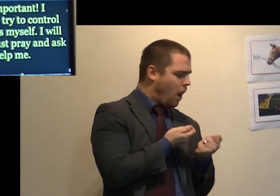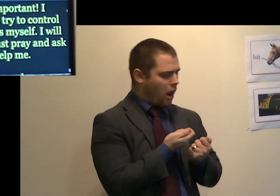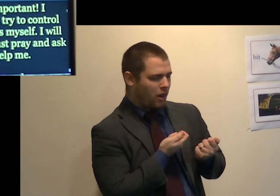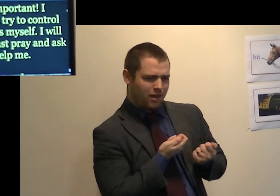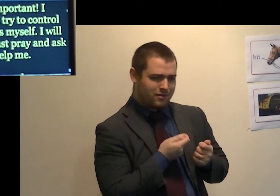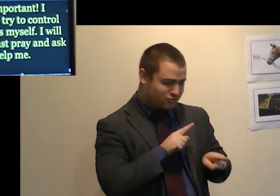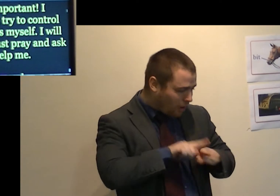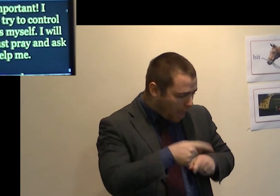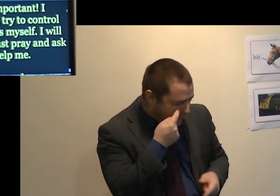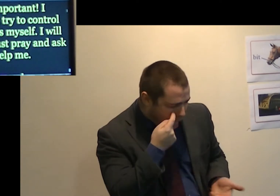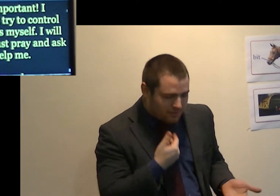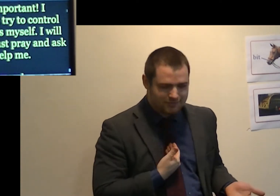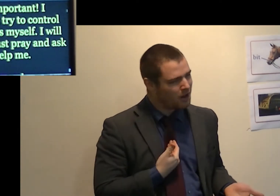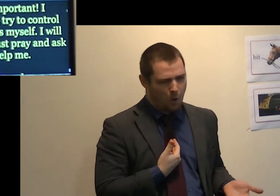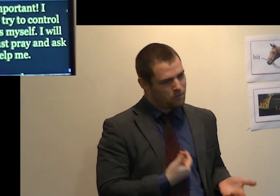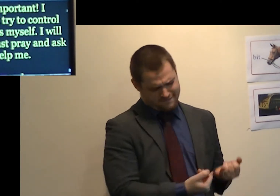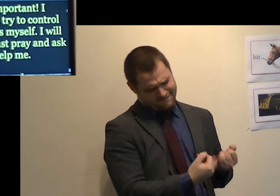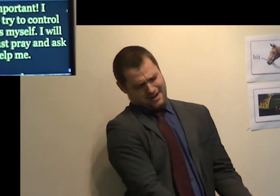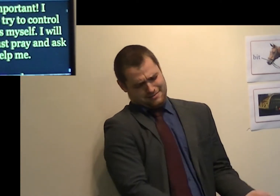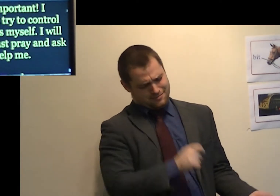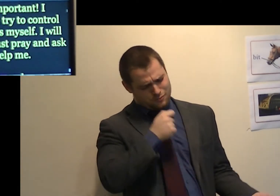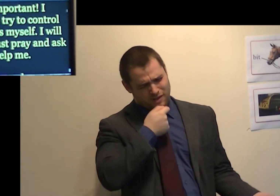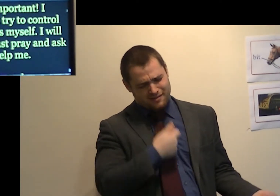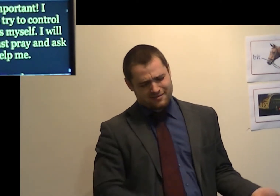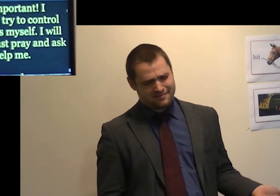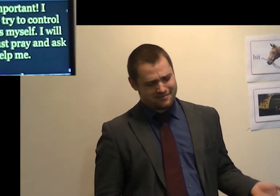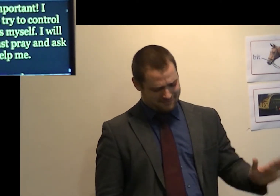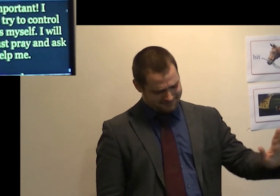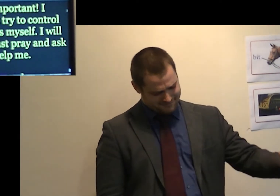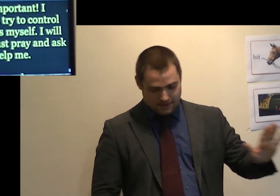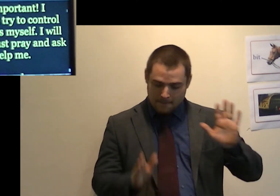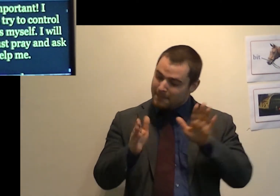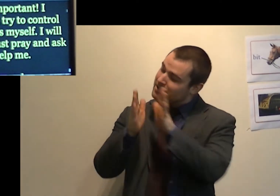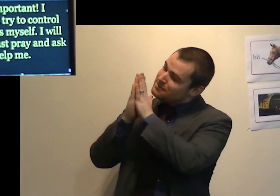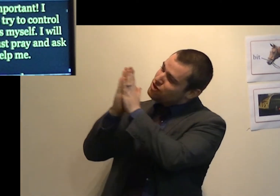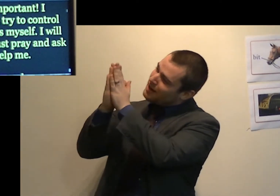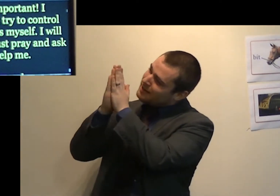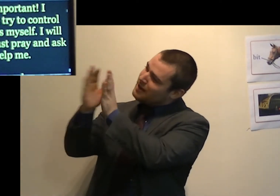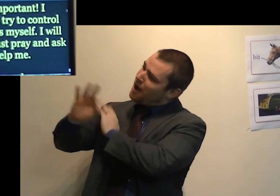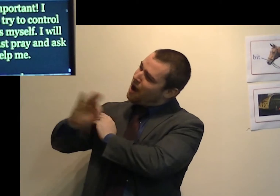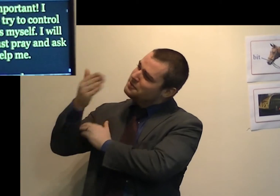I will fail. I must pray and ask God to help me.